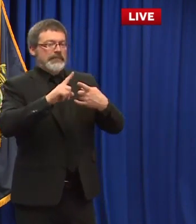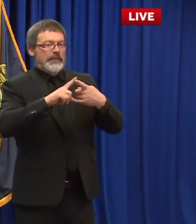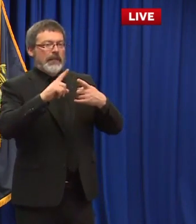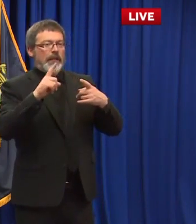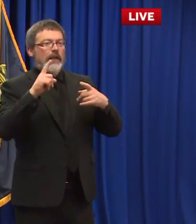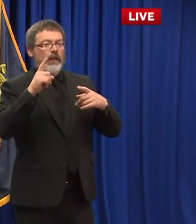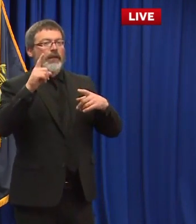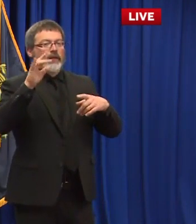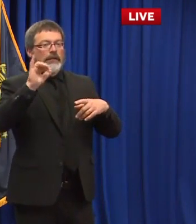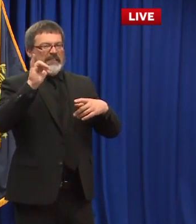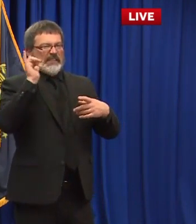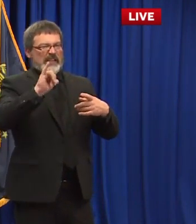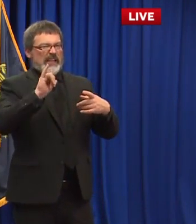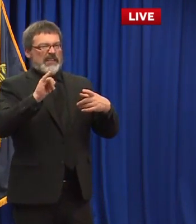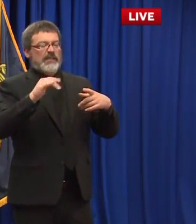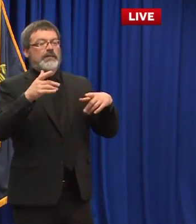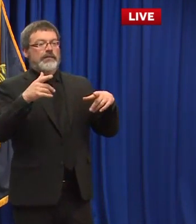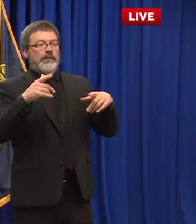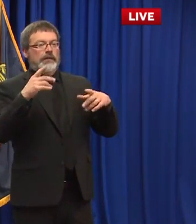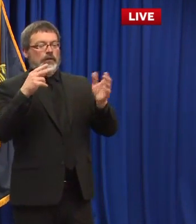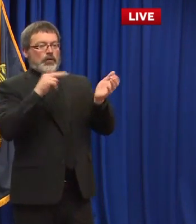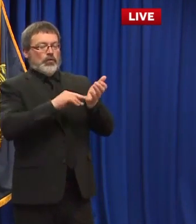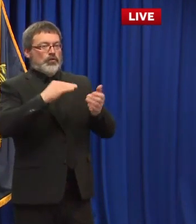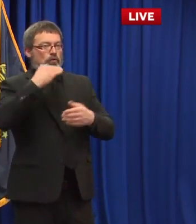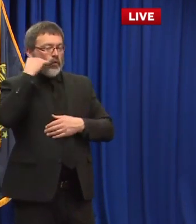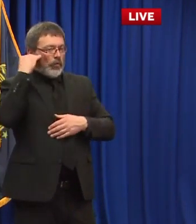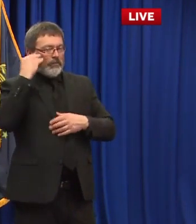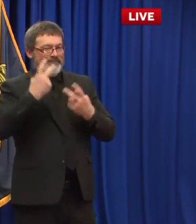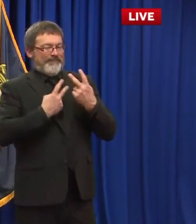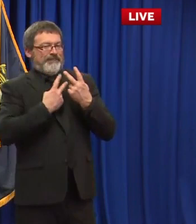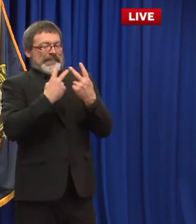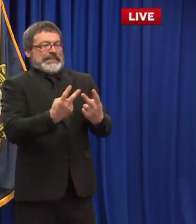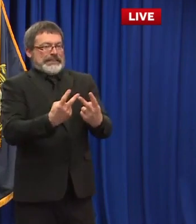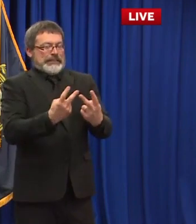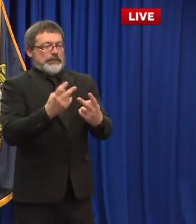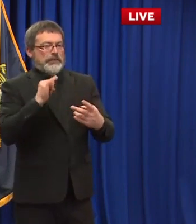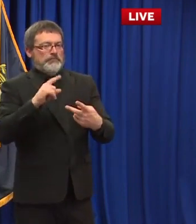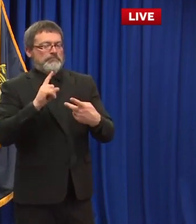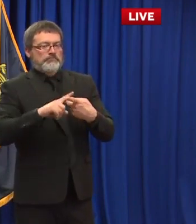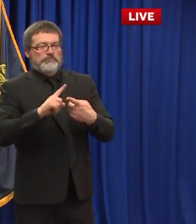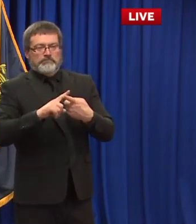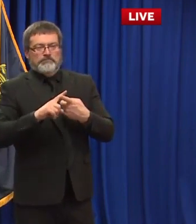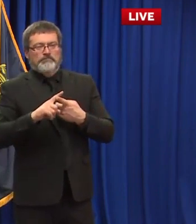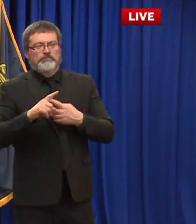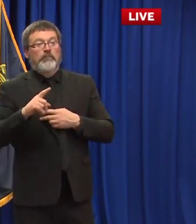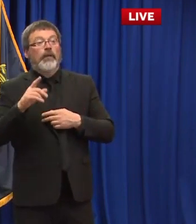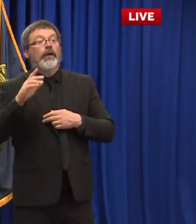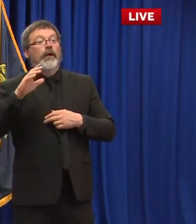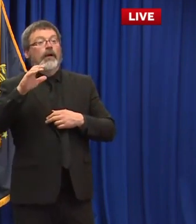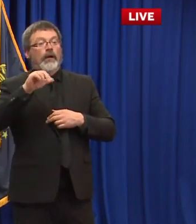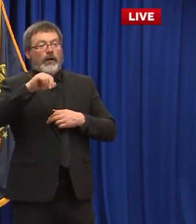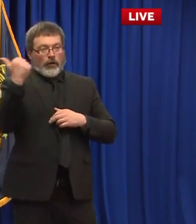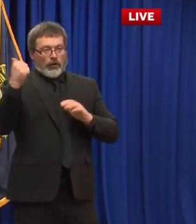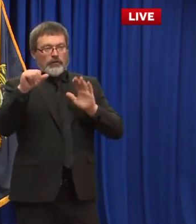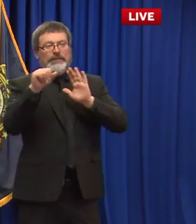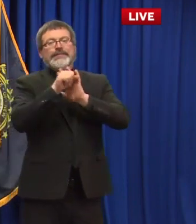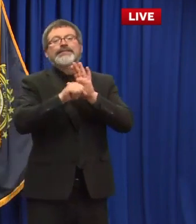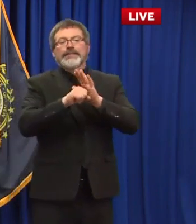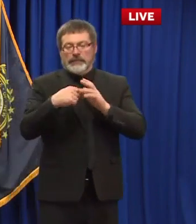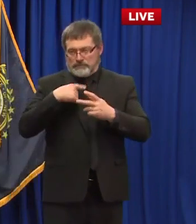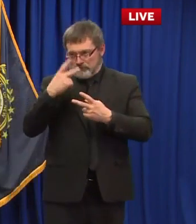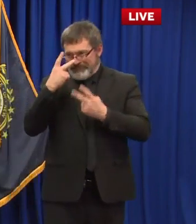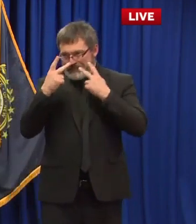oh oh the important one the nursing homes no of course and long-term care facilities other states around us have started looking at models to